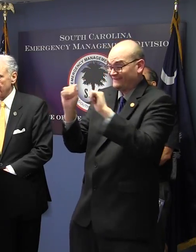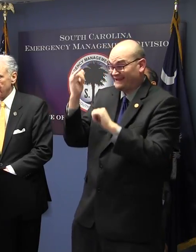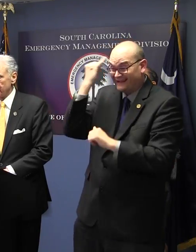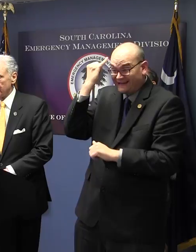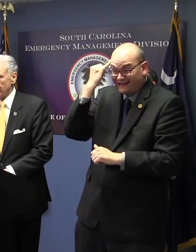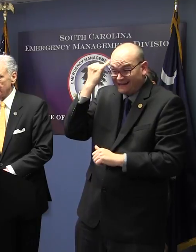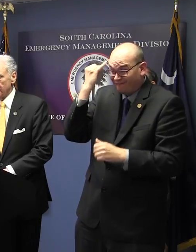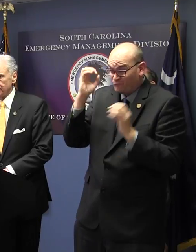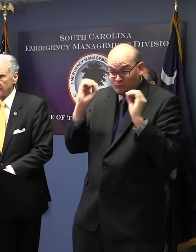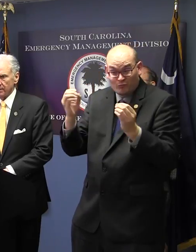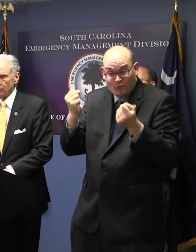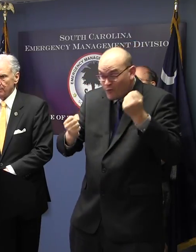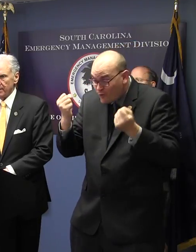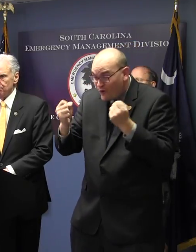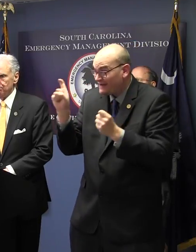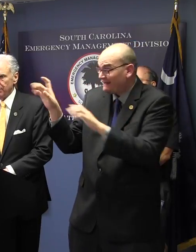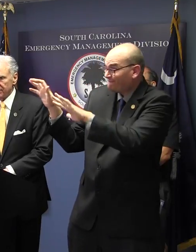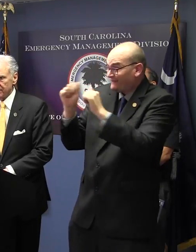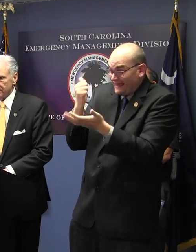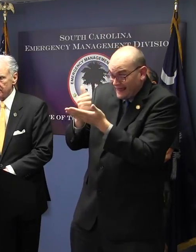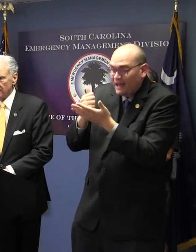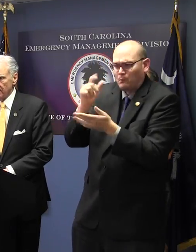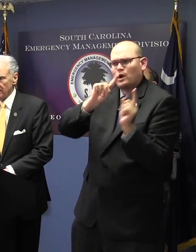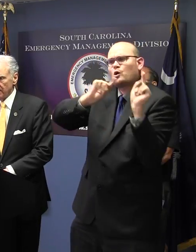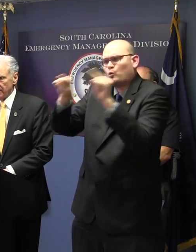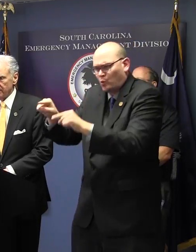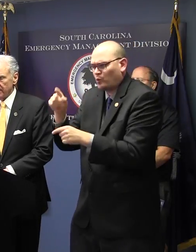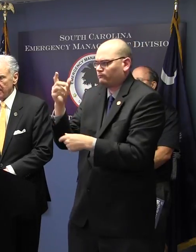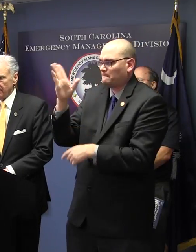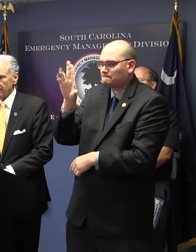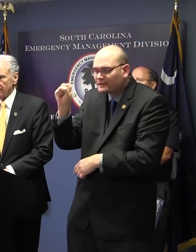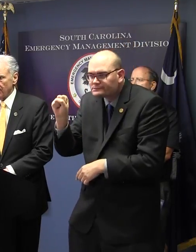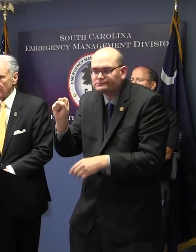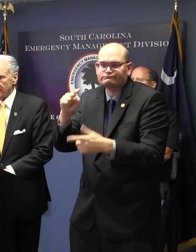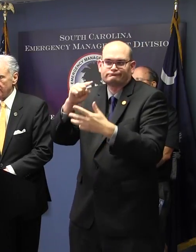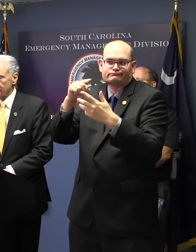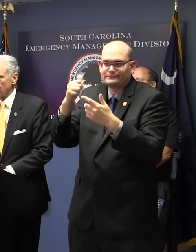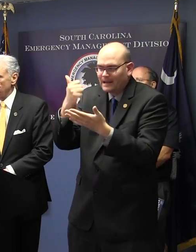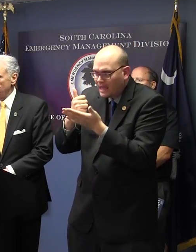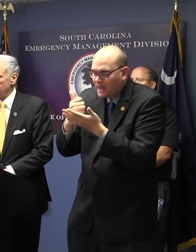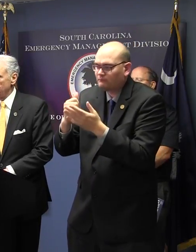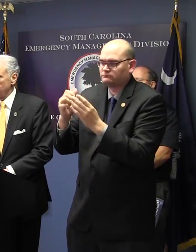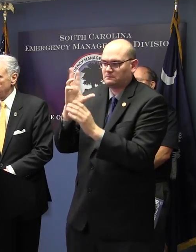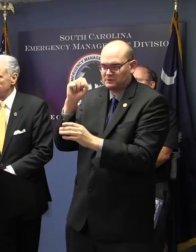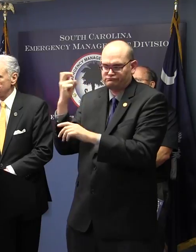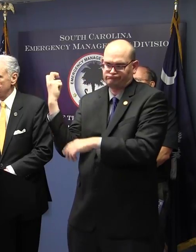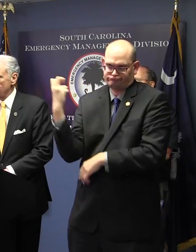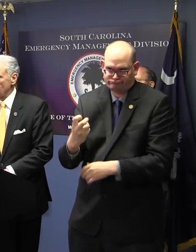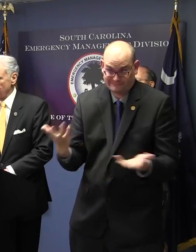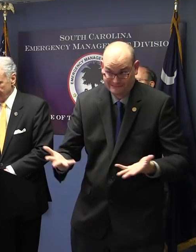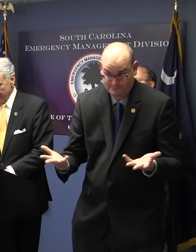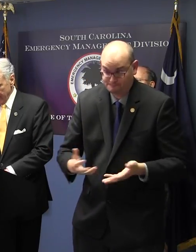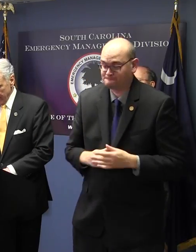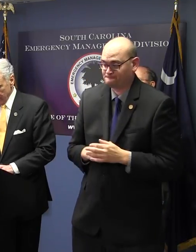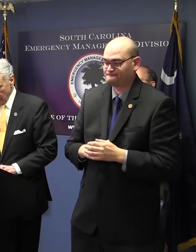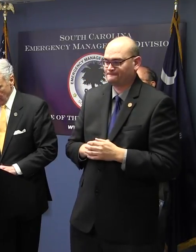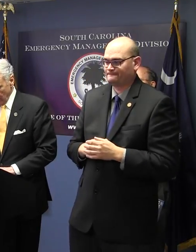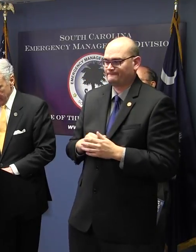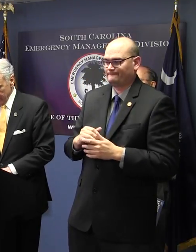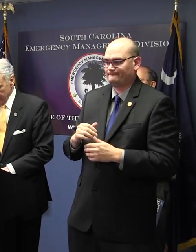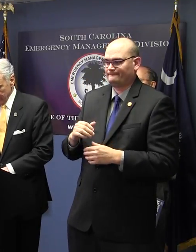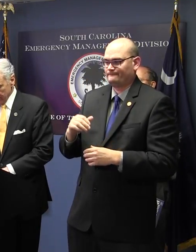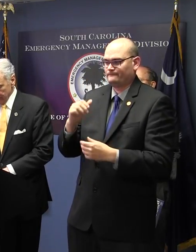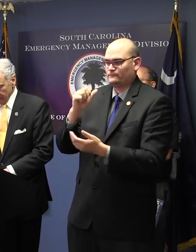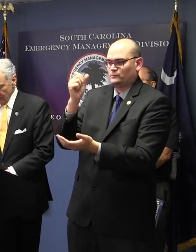transportation. That typically will mean buses. That is, they have the authority to start making those financial